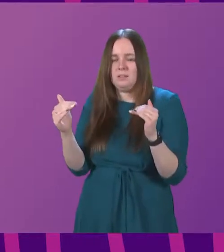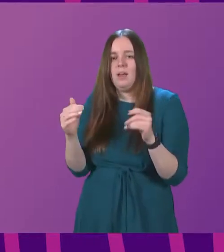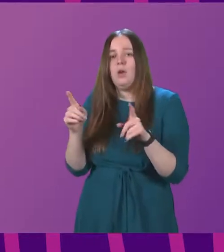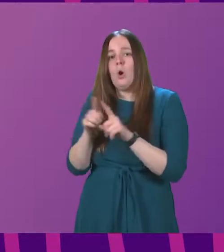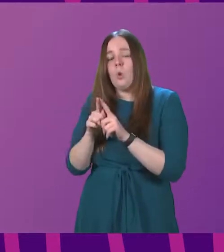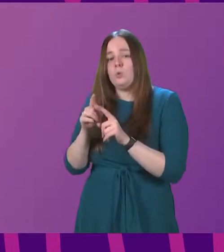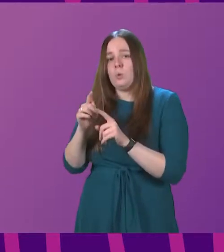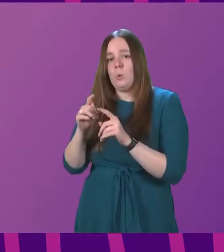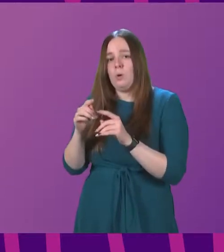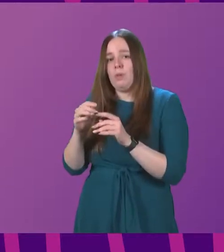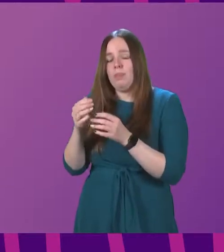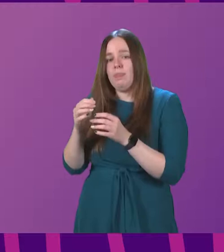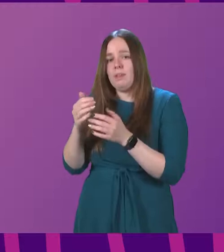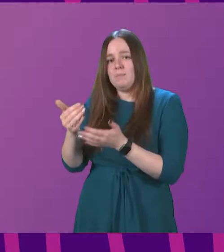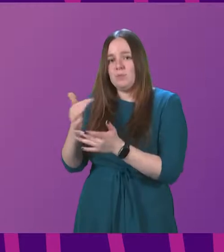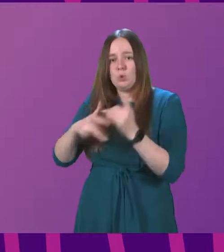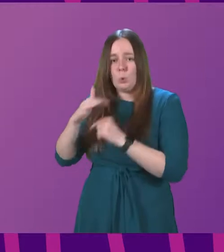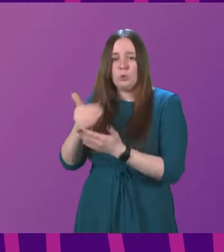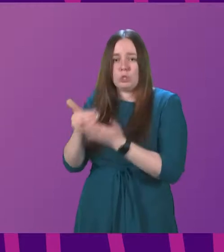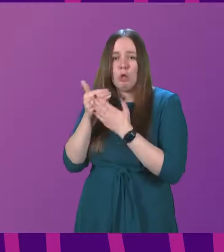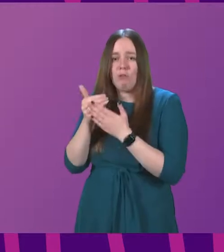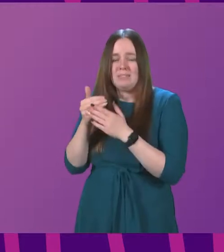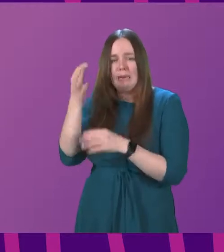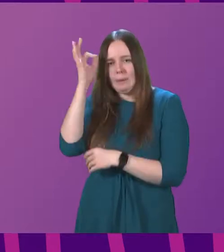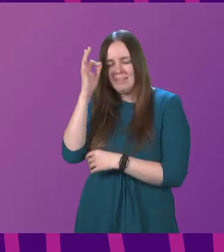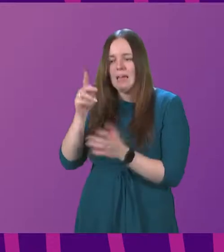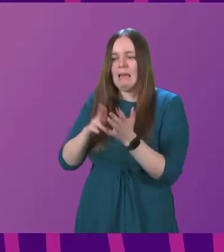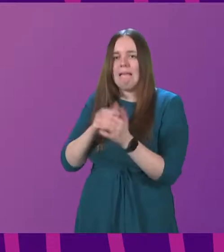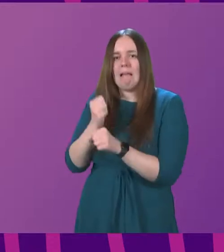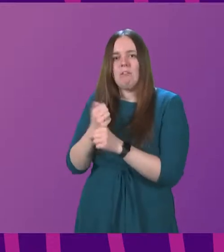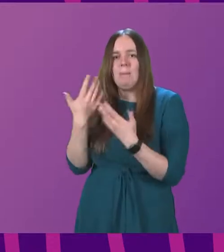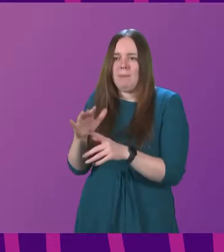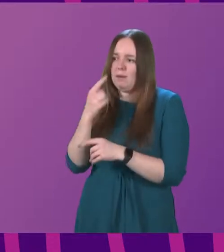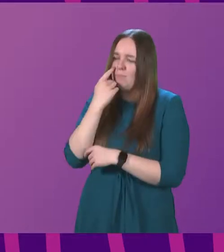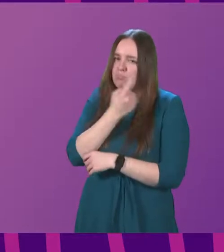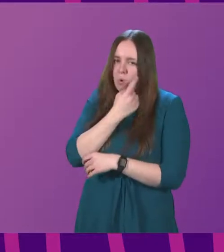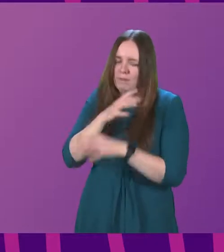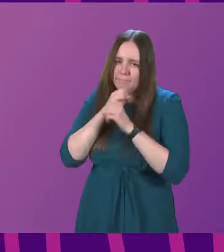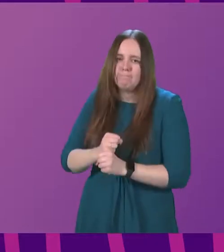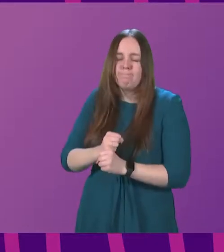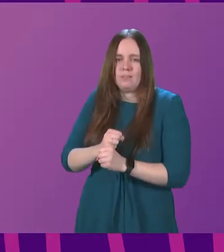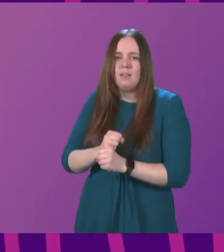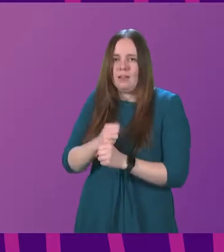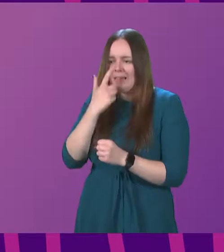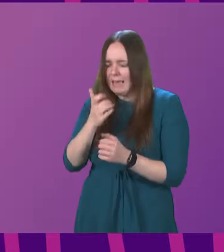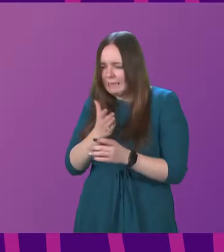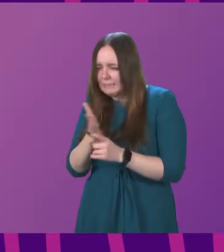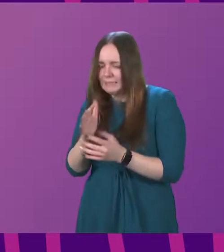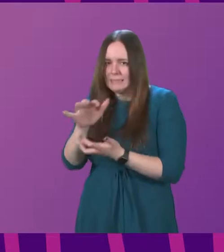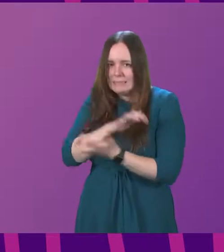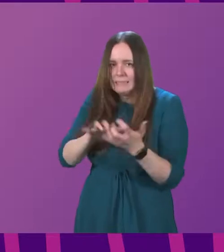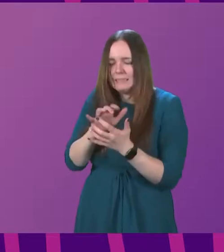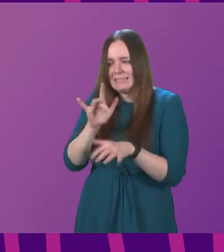Justice and Social Security Committee, Neil has proven his ability to navigate complex and often very sensitive issues,